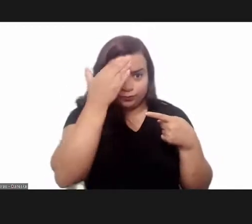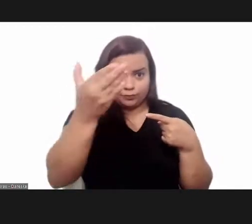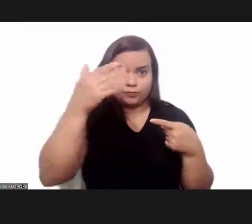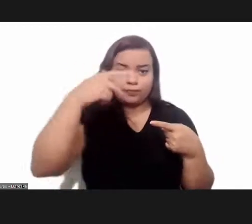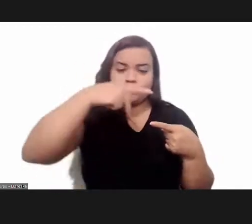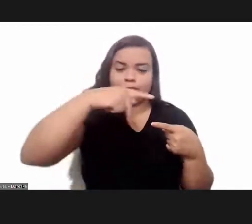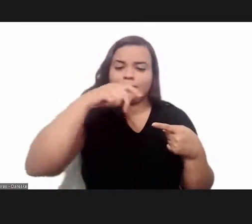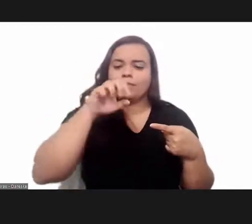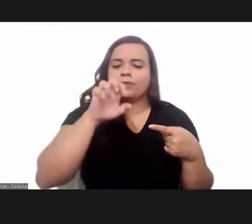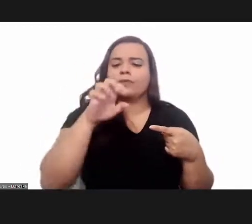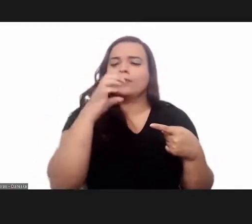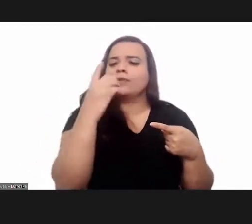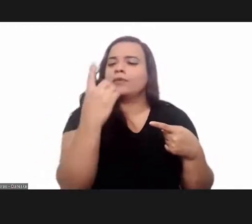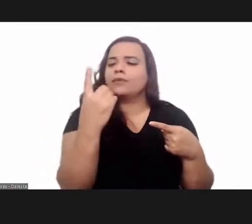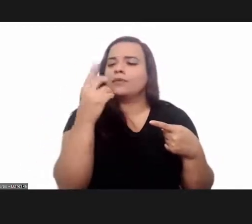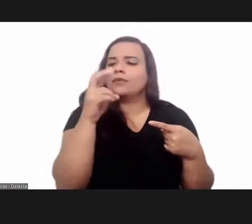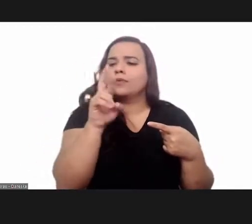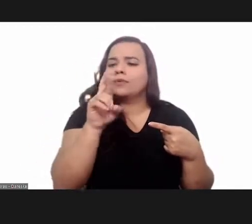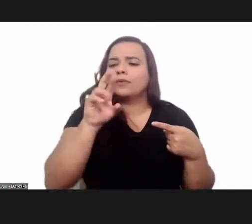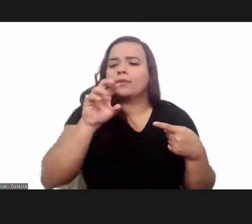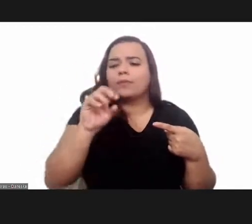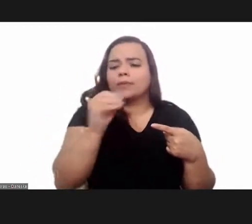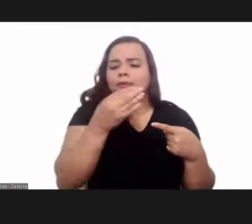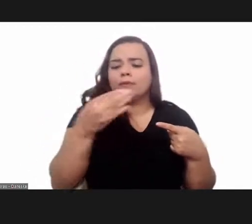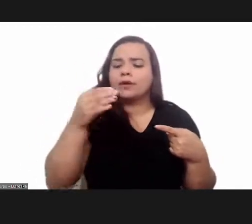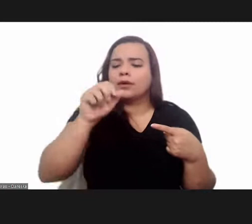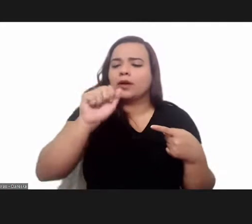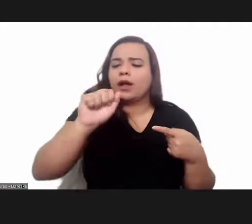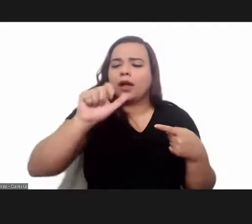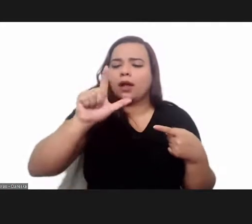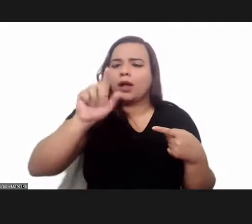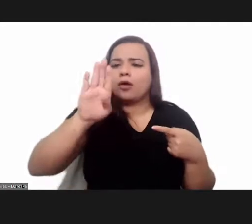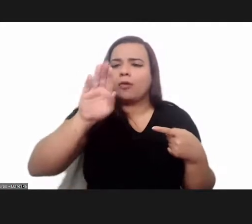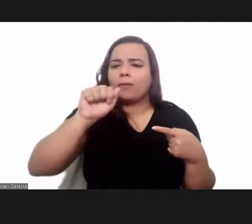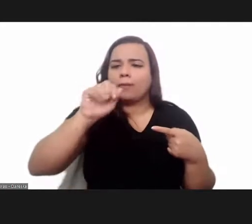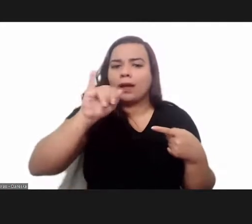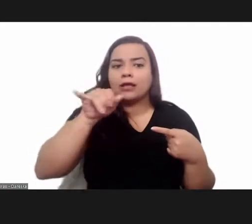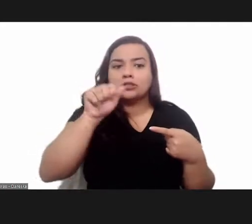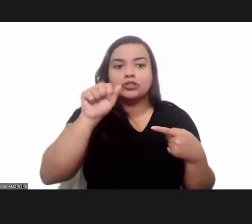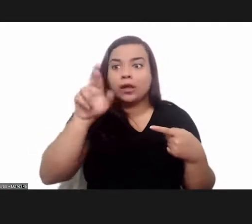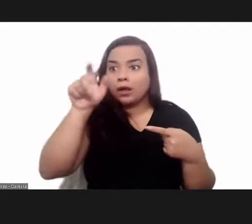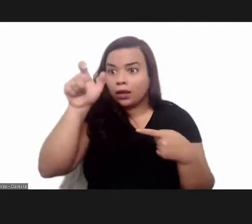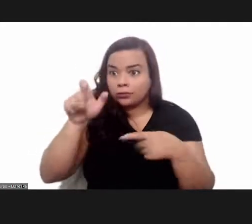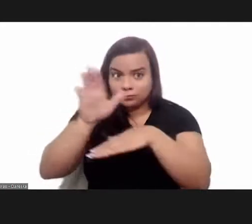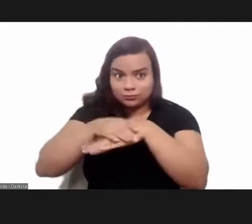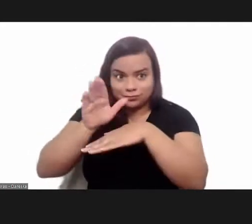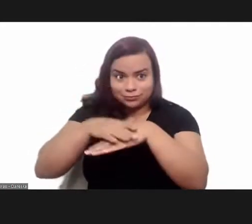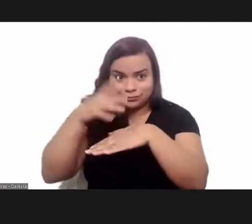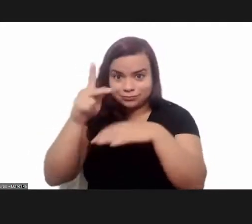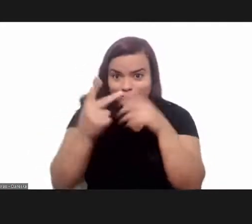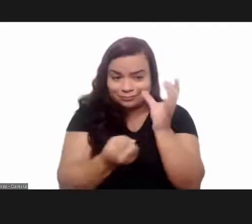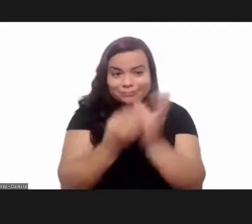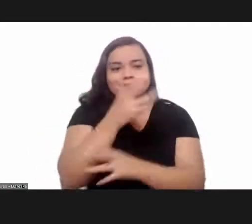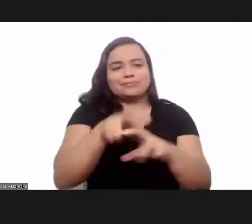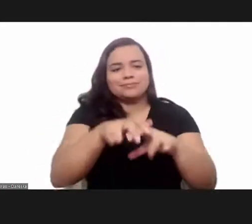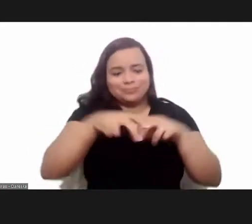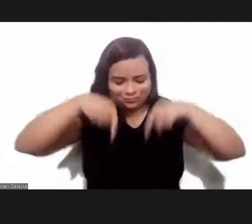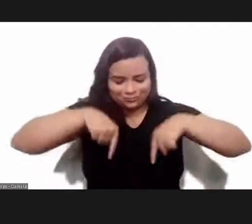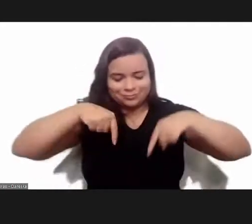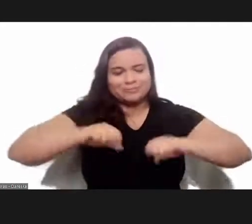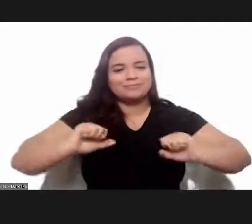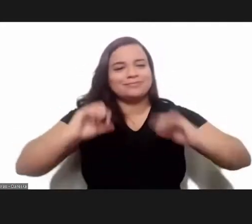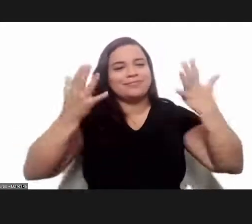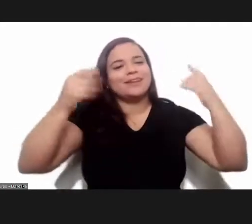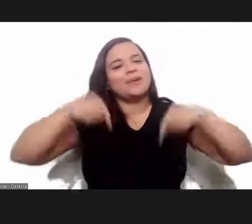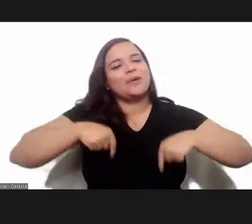thank pedro al-bajar who actually was the leader and pioneer today's session because